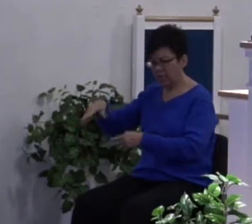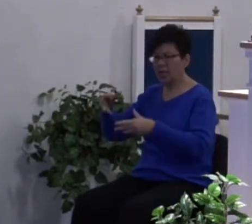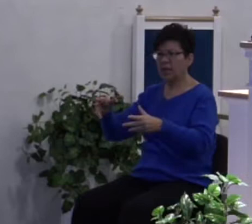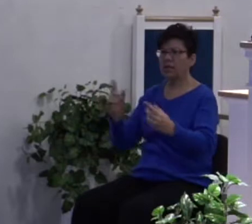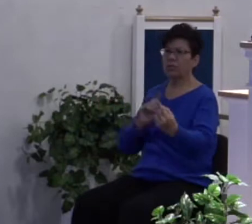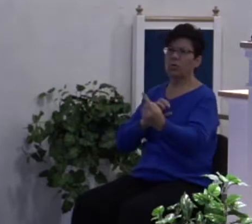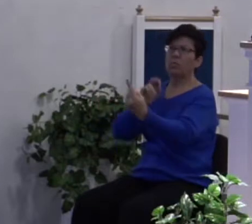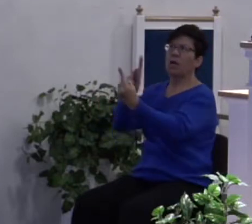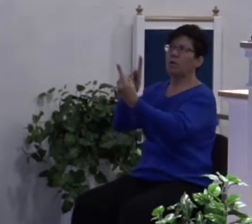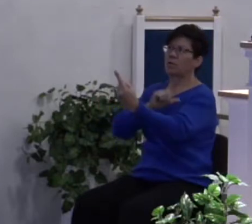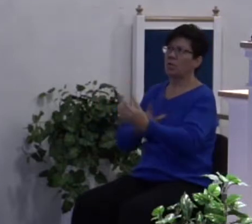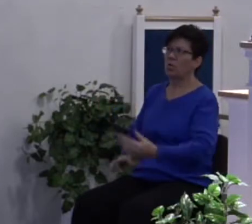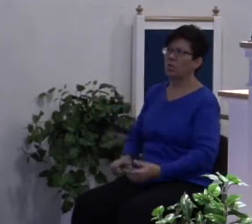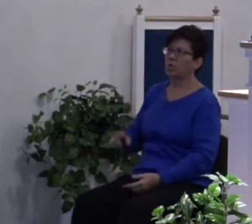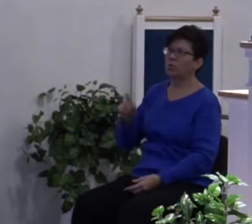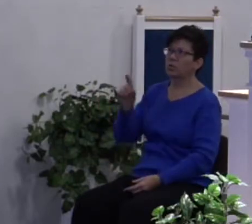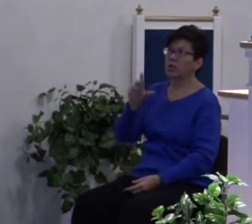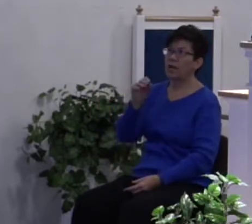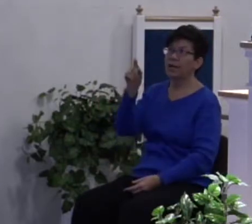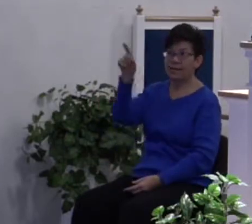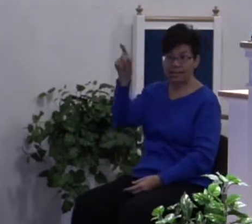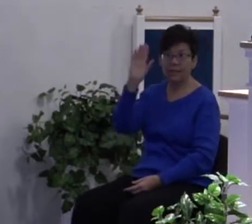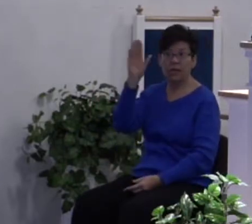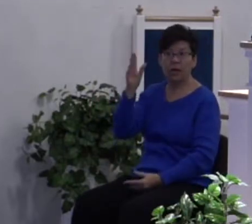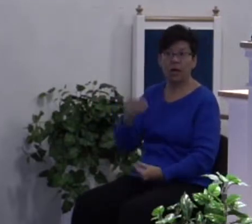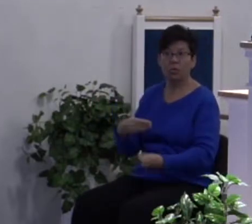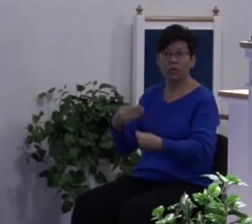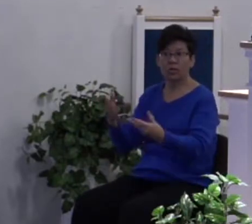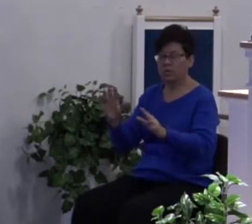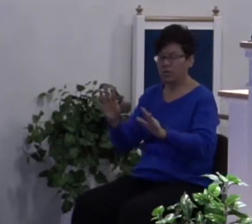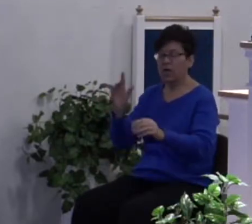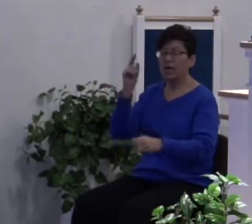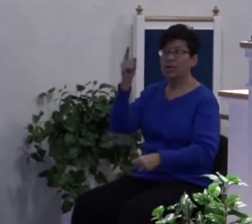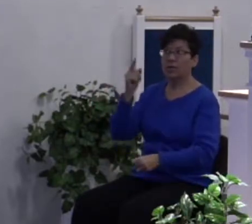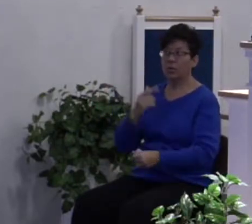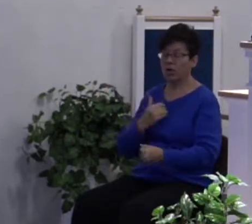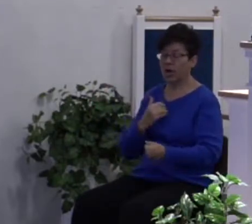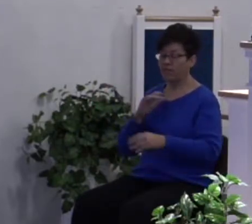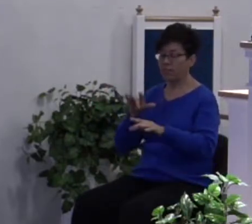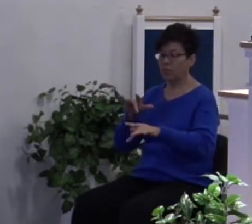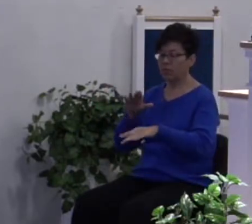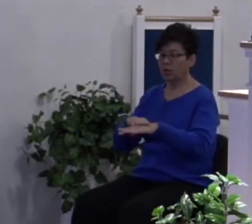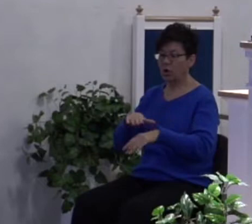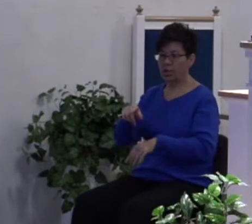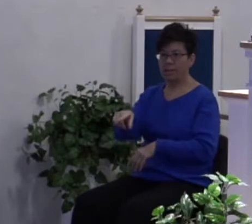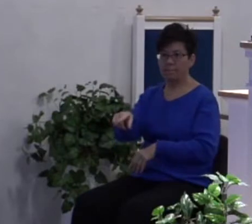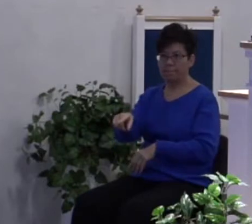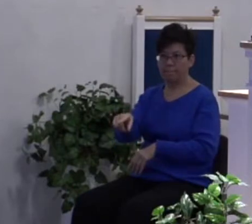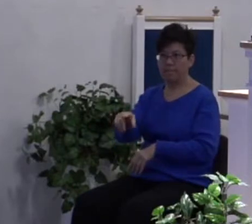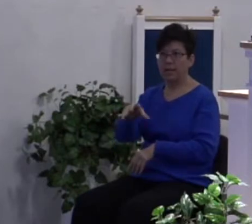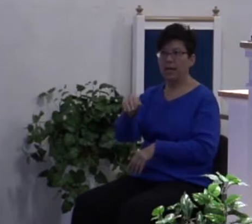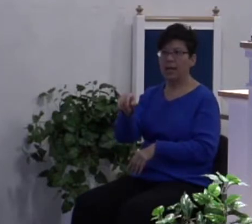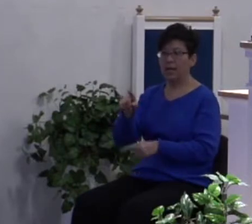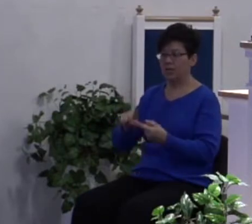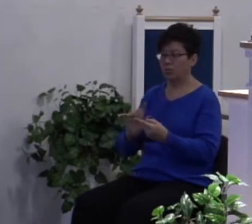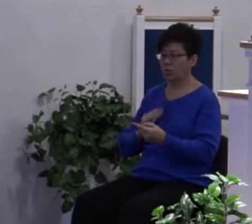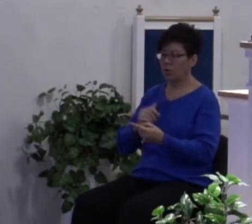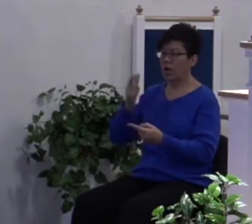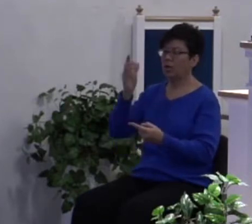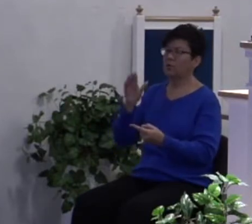unto the Lord and he will give, or he will have mercy upon him and to our God for